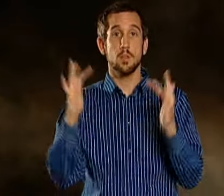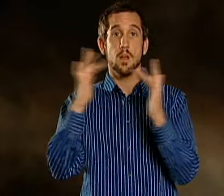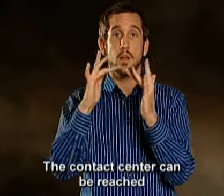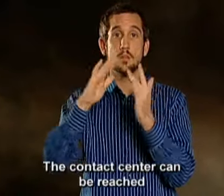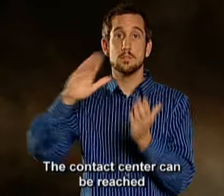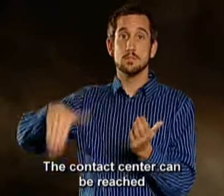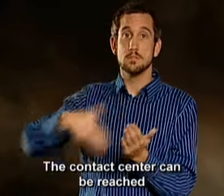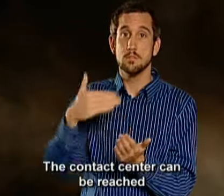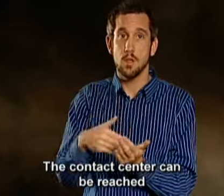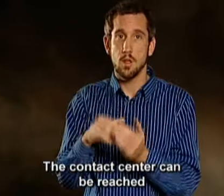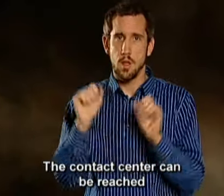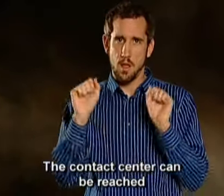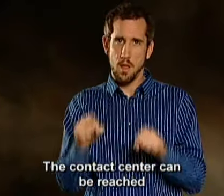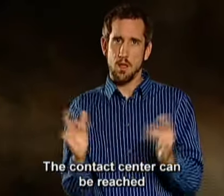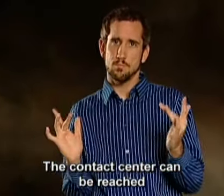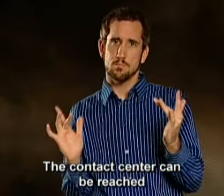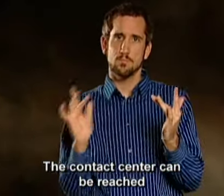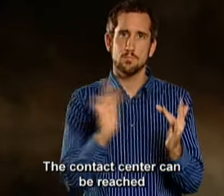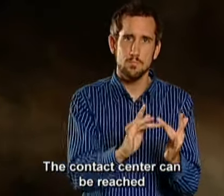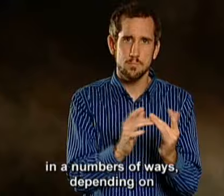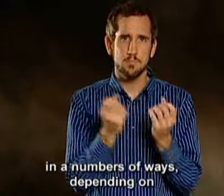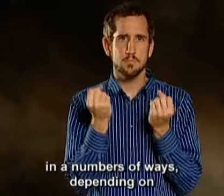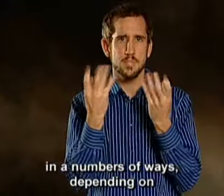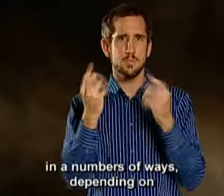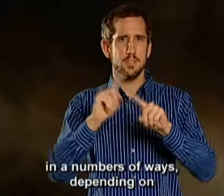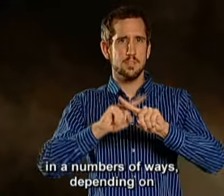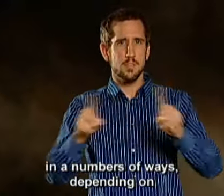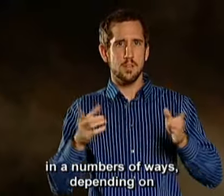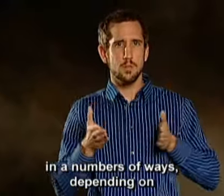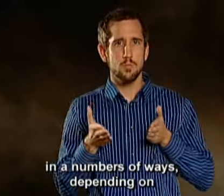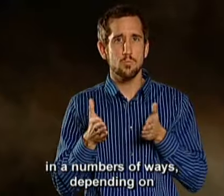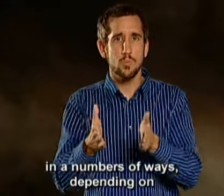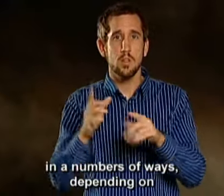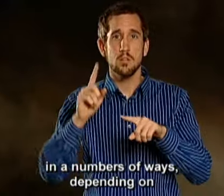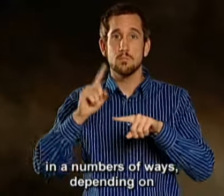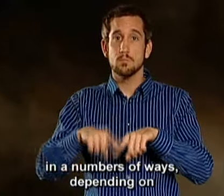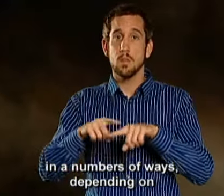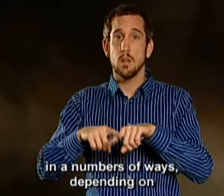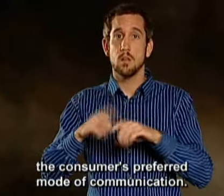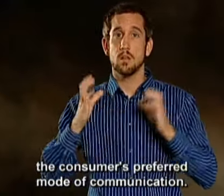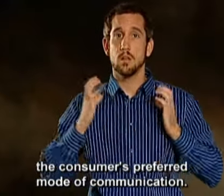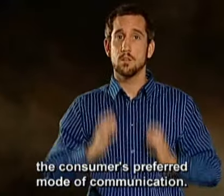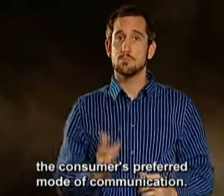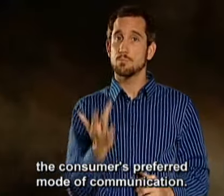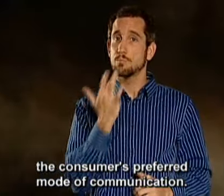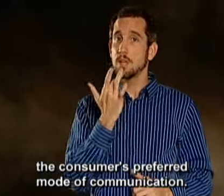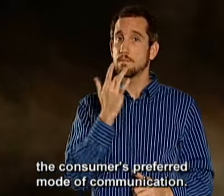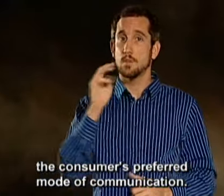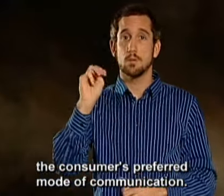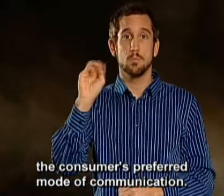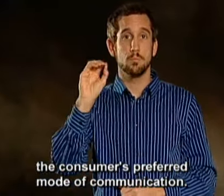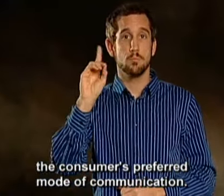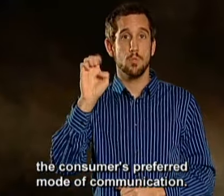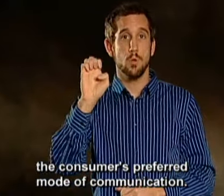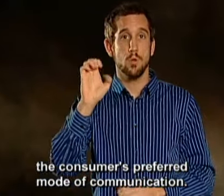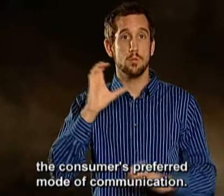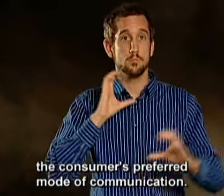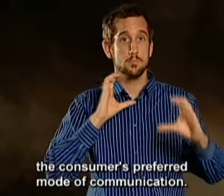The Contact Center can be reached in a number of ways, depending on the consumer's preferred mode of communication.